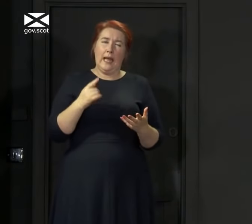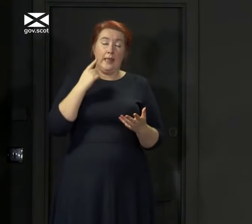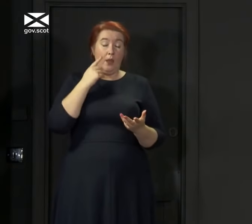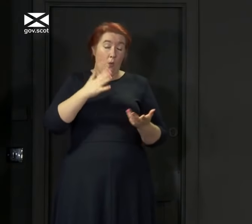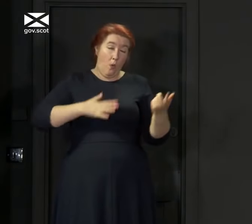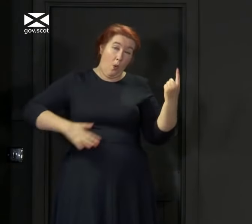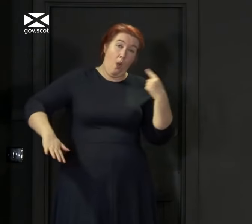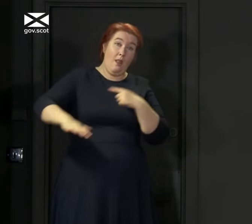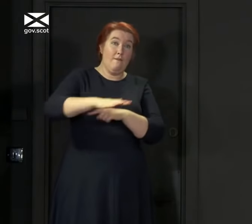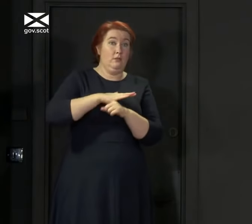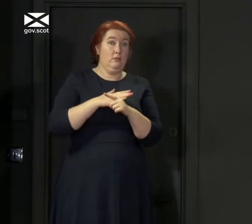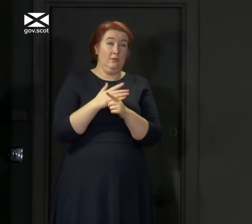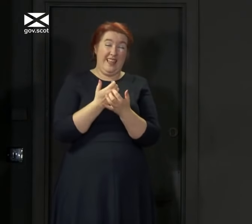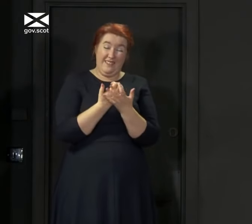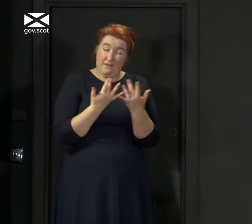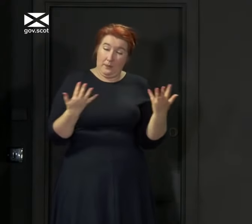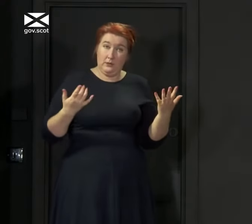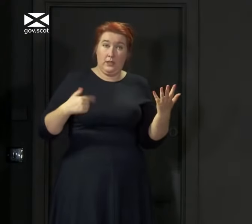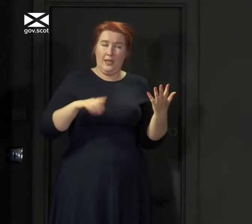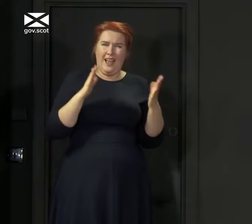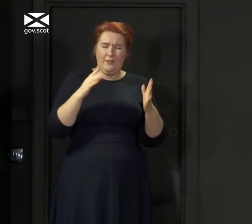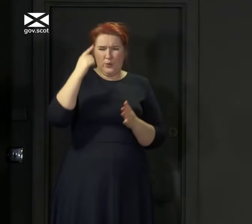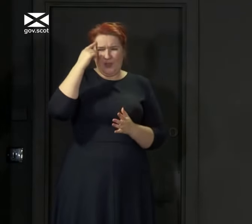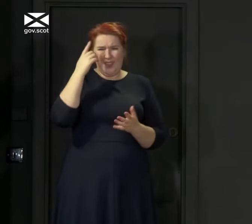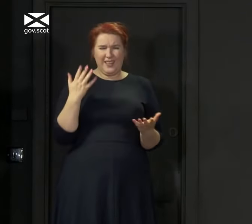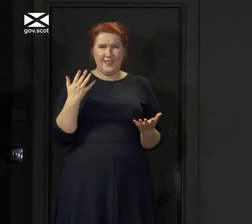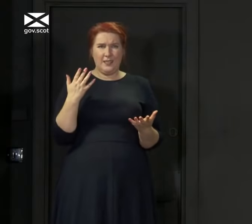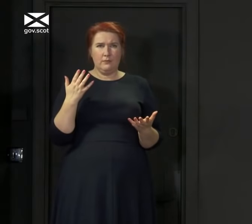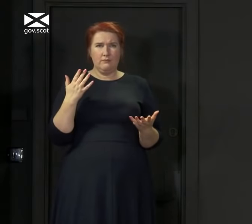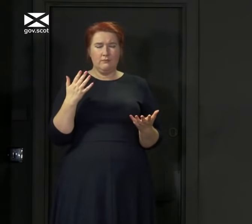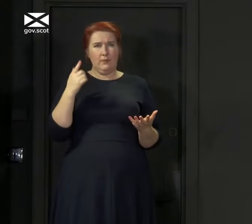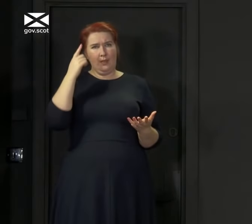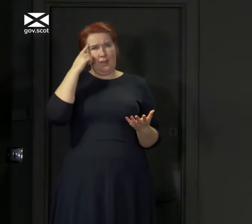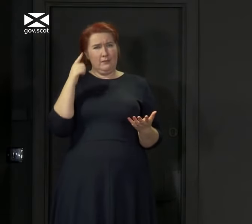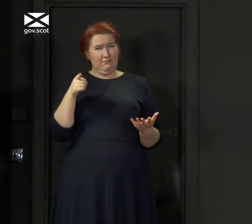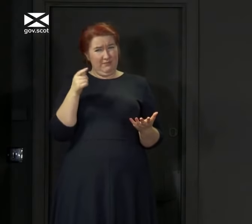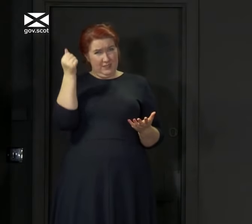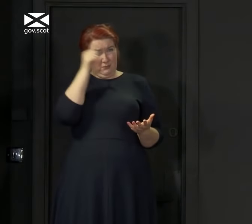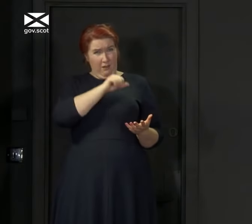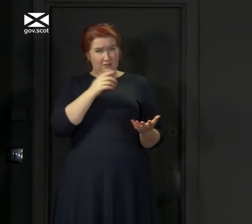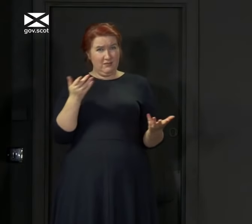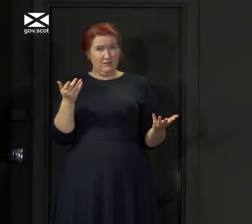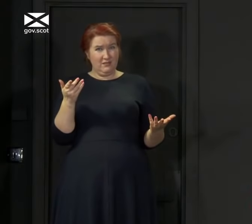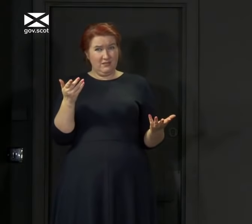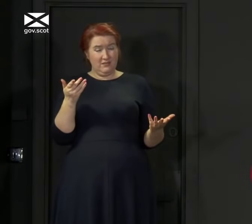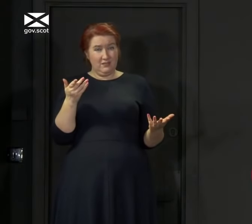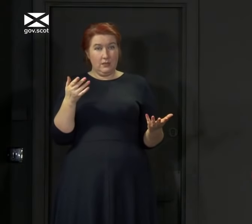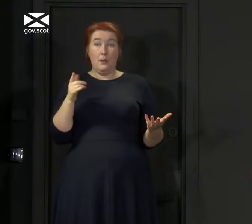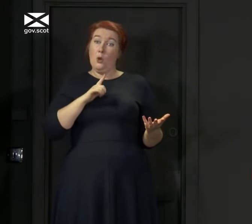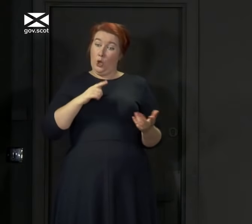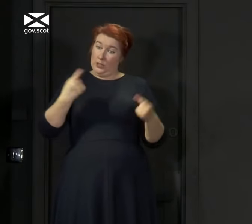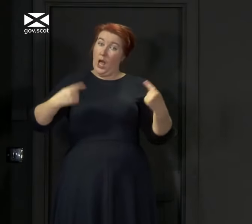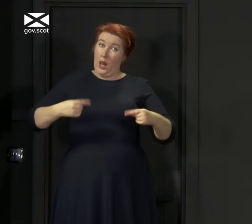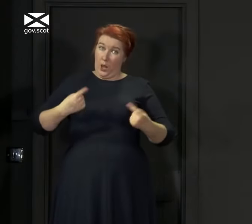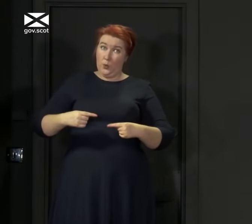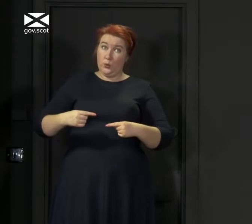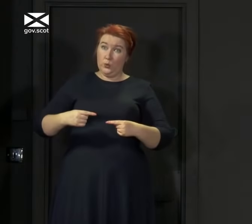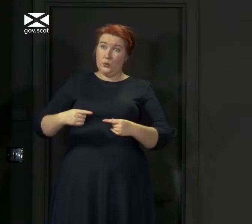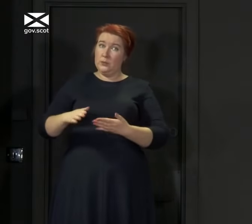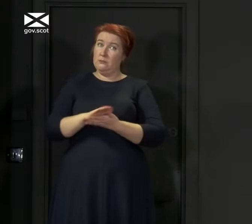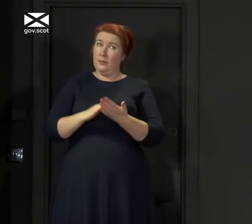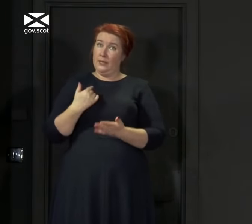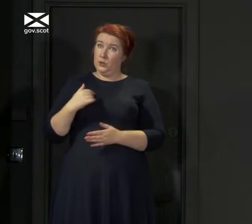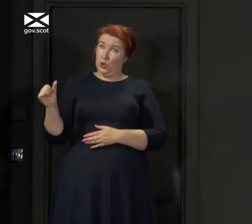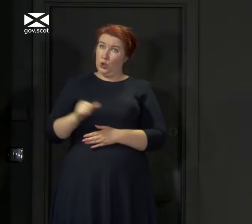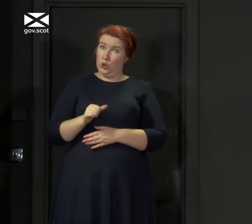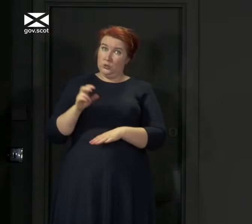of us right now to think about, I suppose, the wisdom of things that we're doing. Just because something is allowed might not mean that